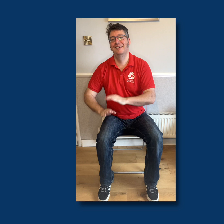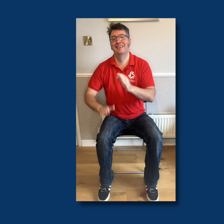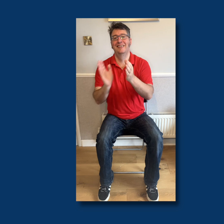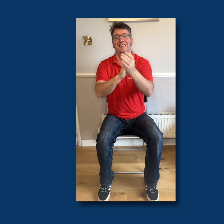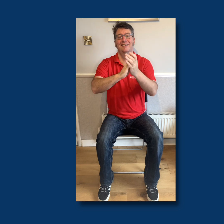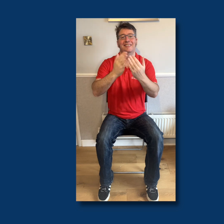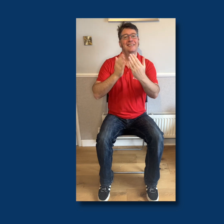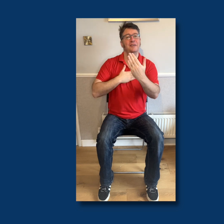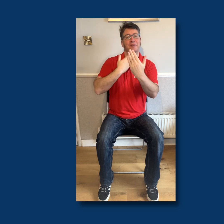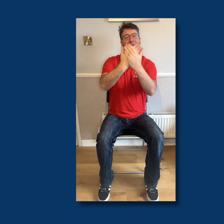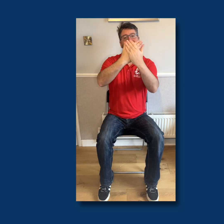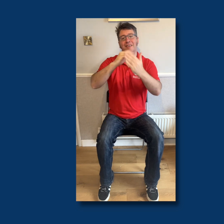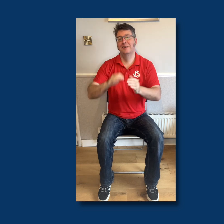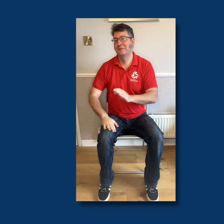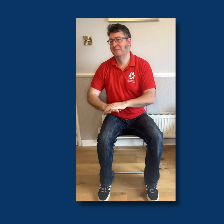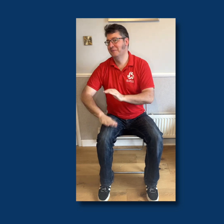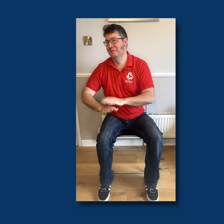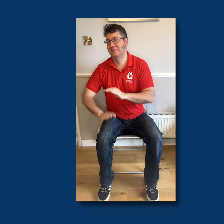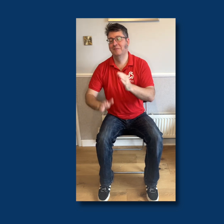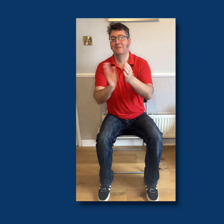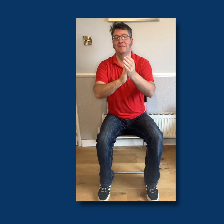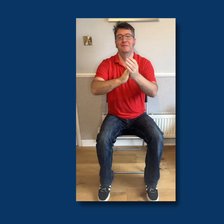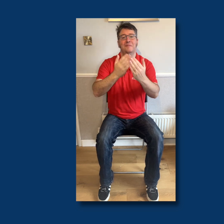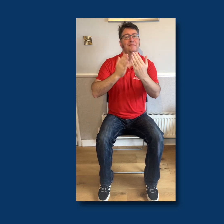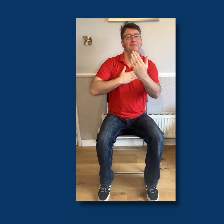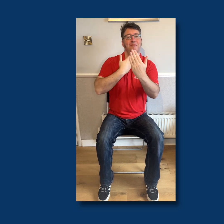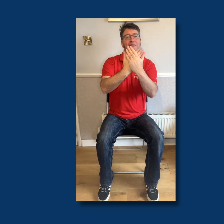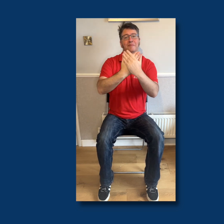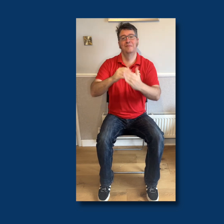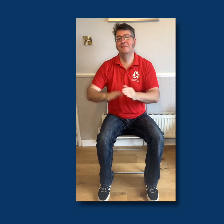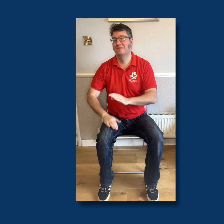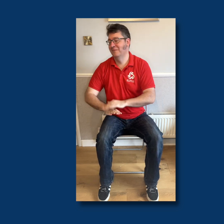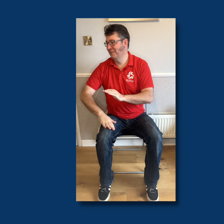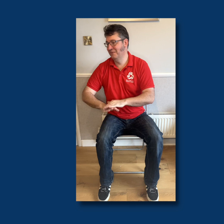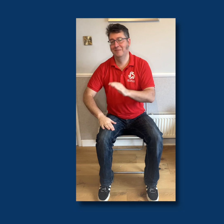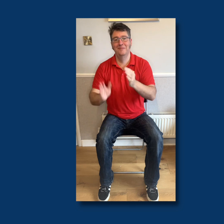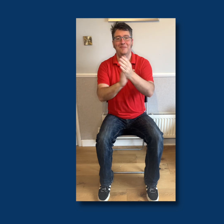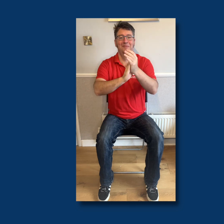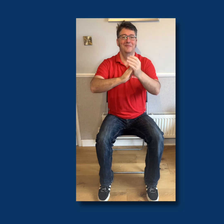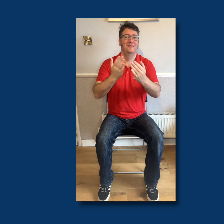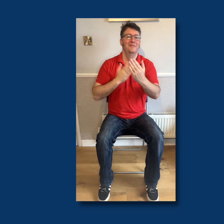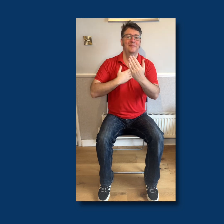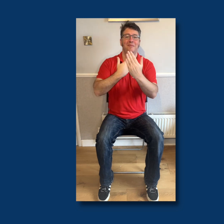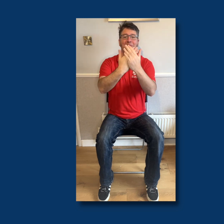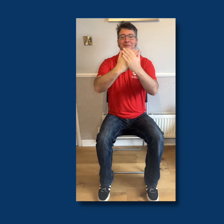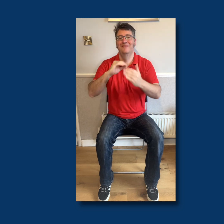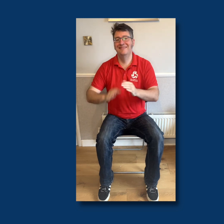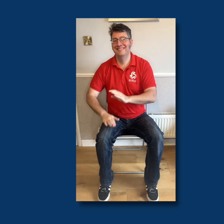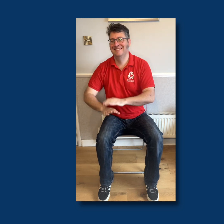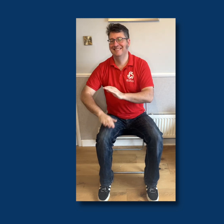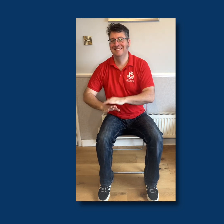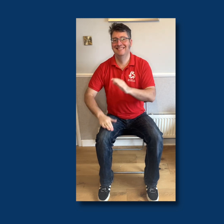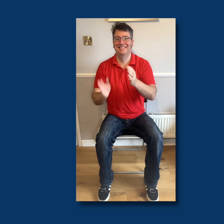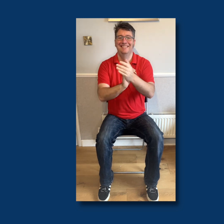Don't be scared, don't be scared Cause you're all I